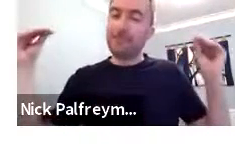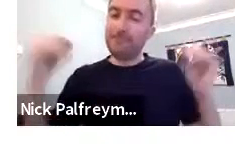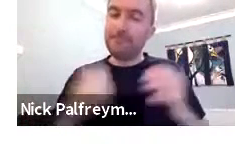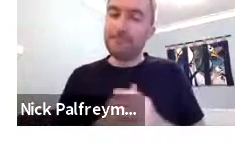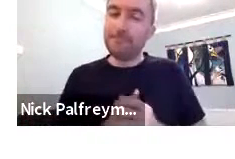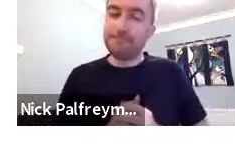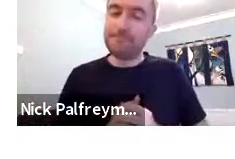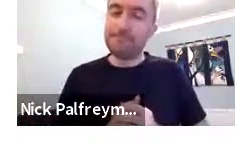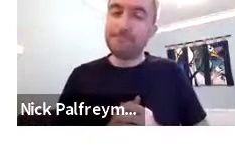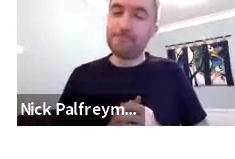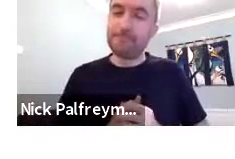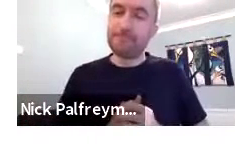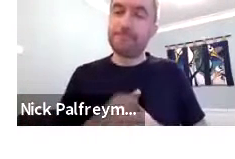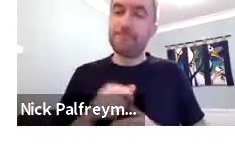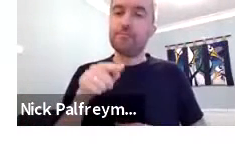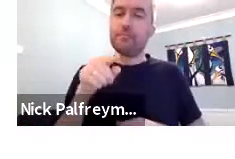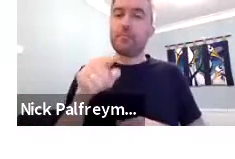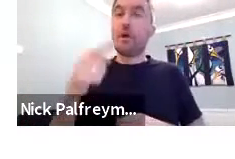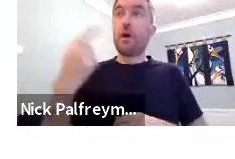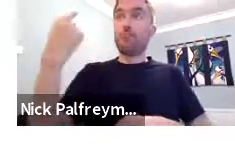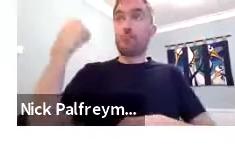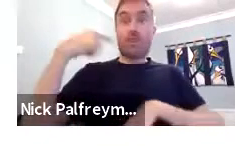this is a person from Padang.